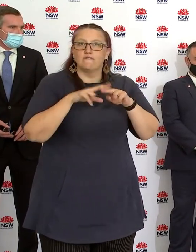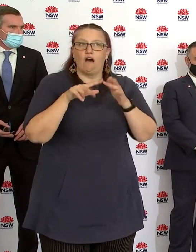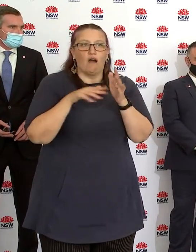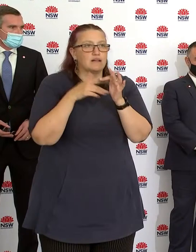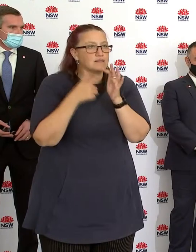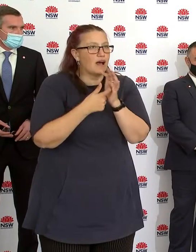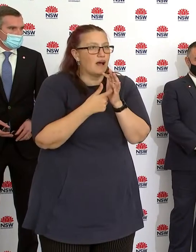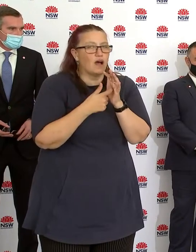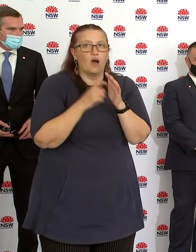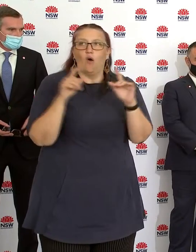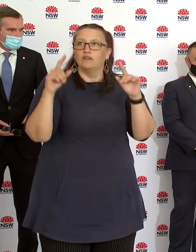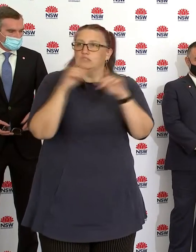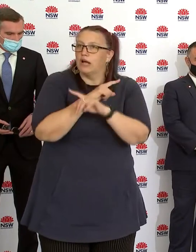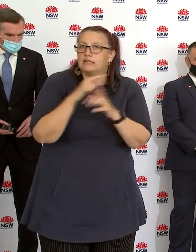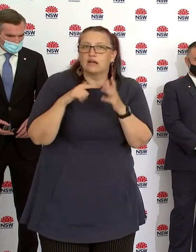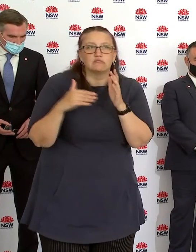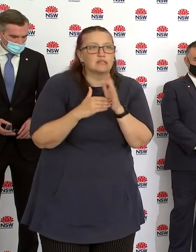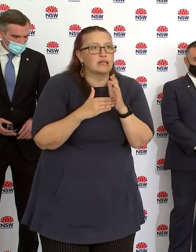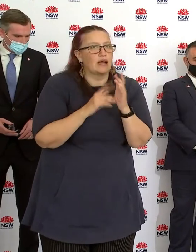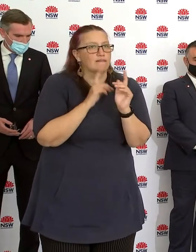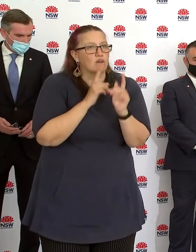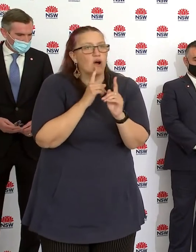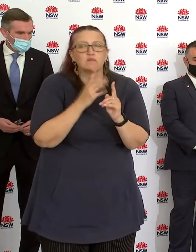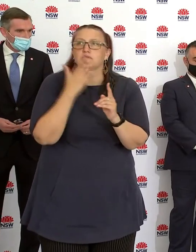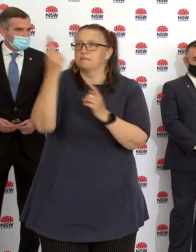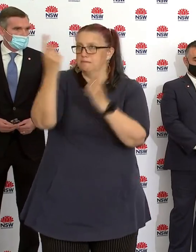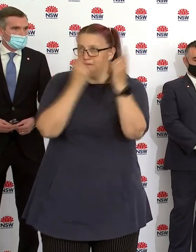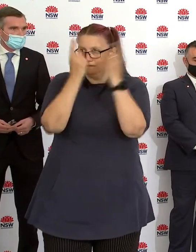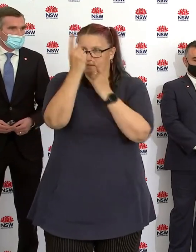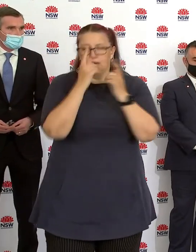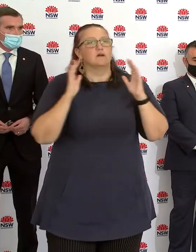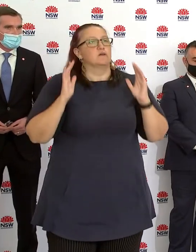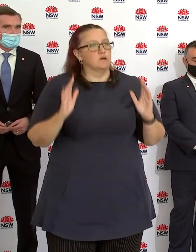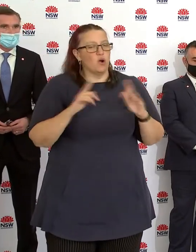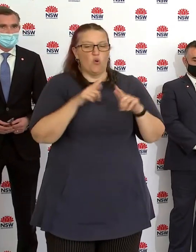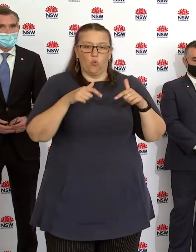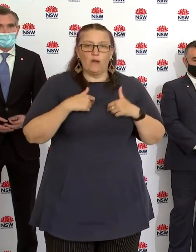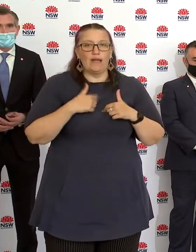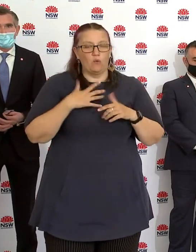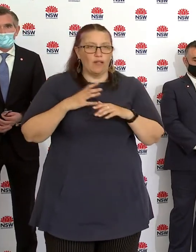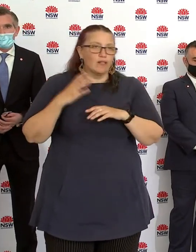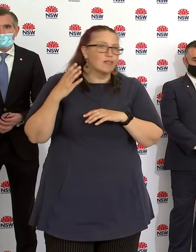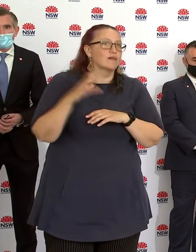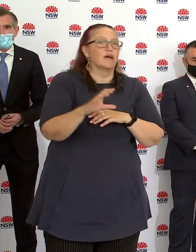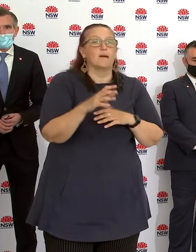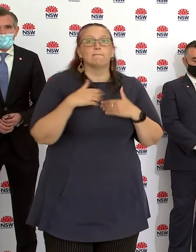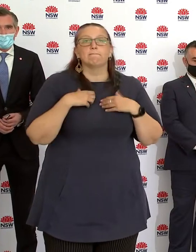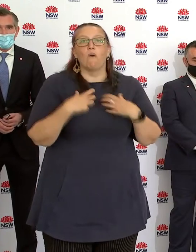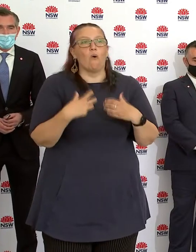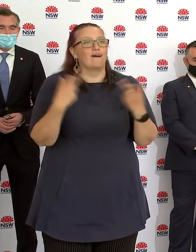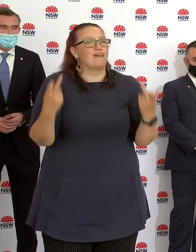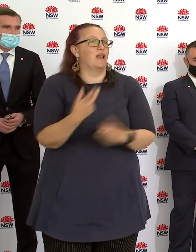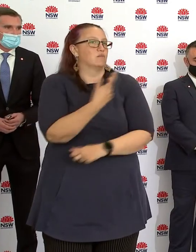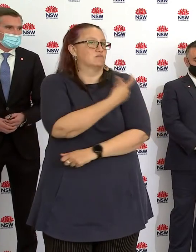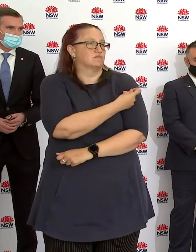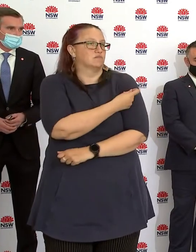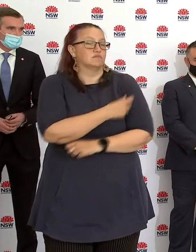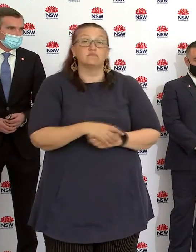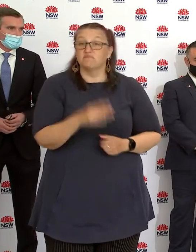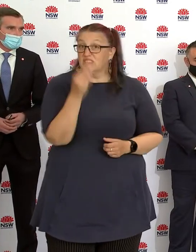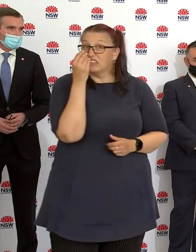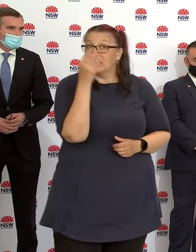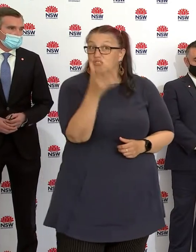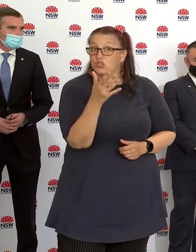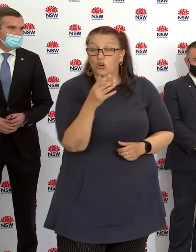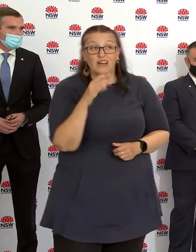in relation to the change health advice with AstraZeneca. We've really upped the ante. And I want to say thank you. In the last few days, we've had tens of